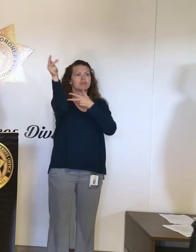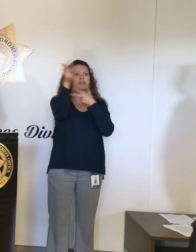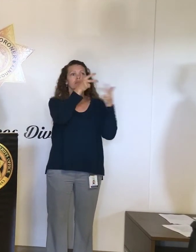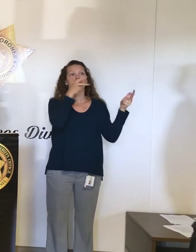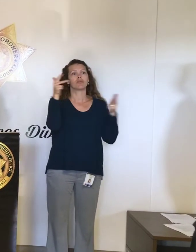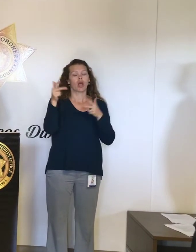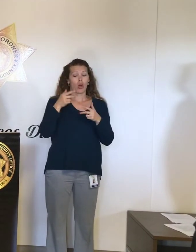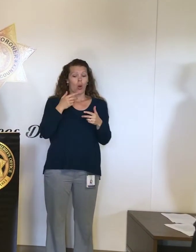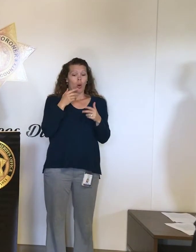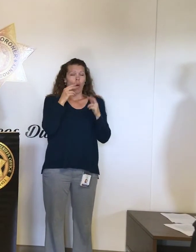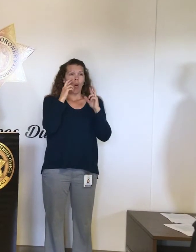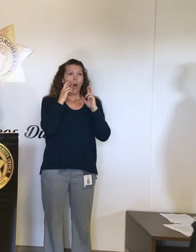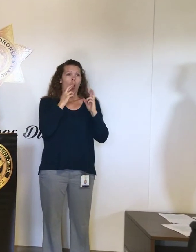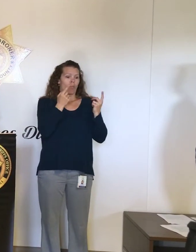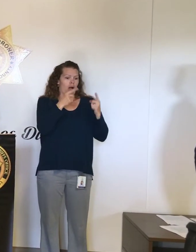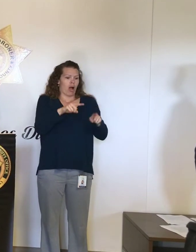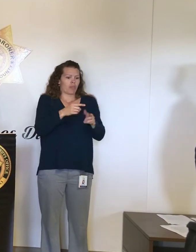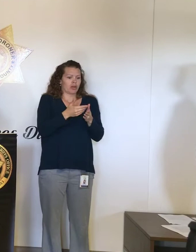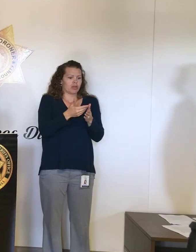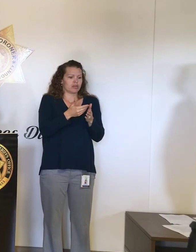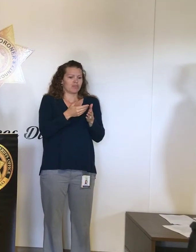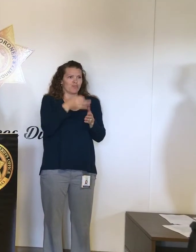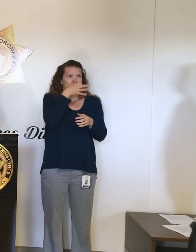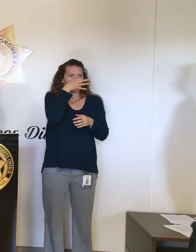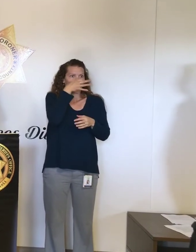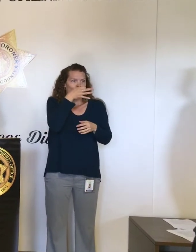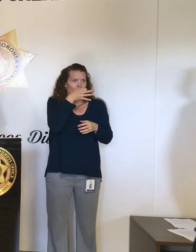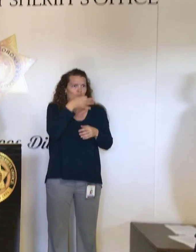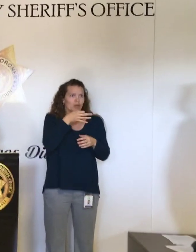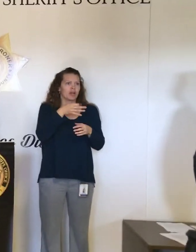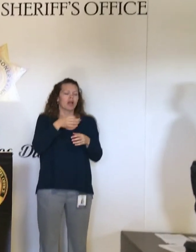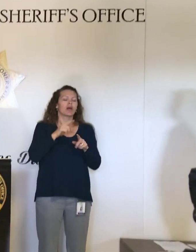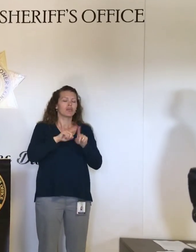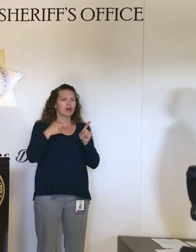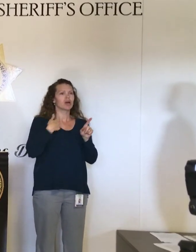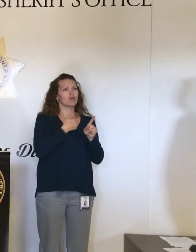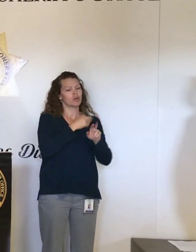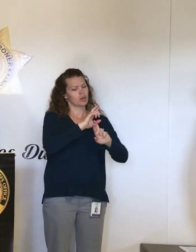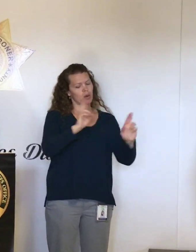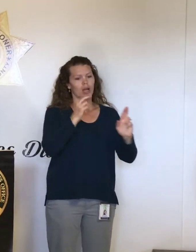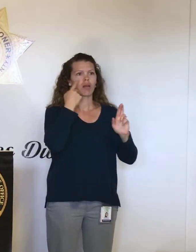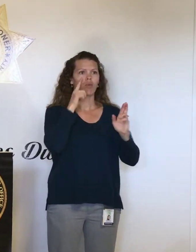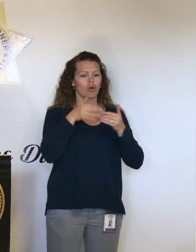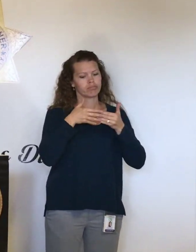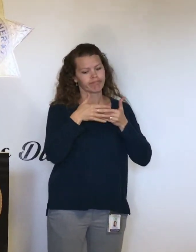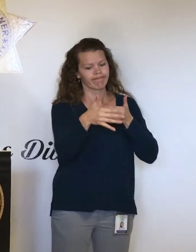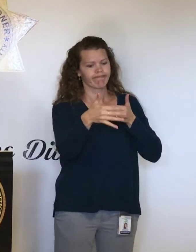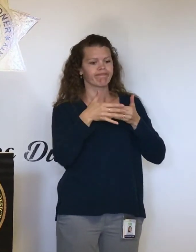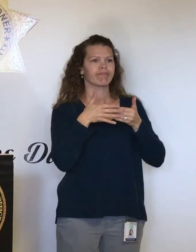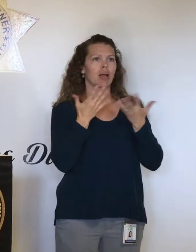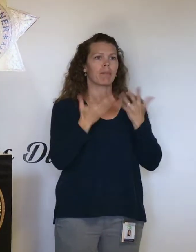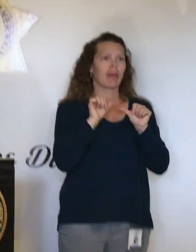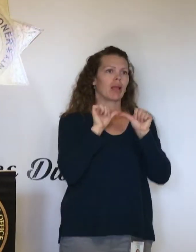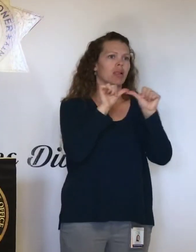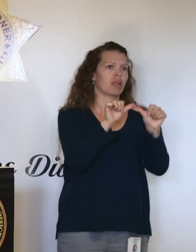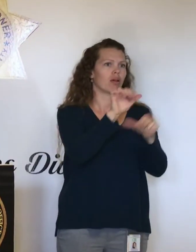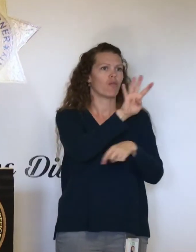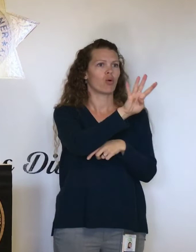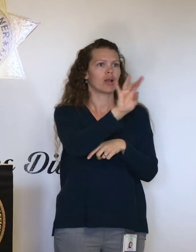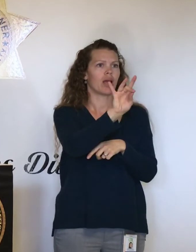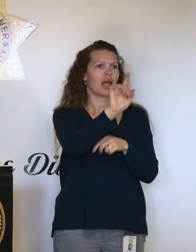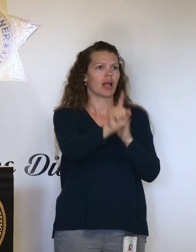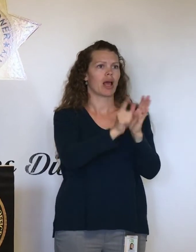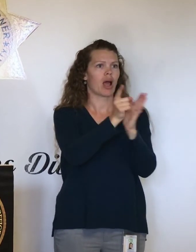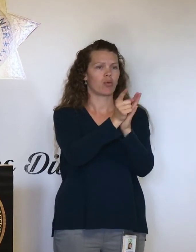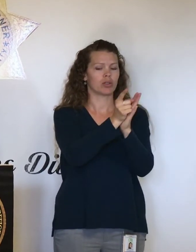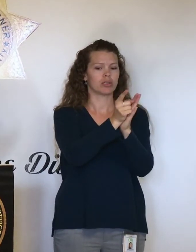it occurs more soon than later. But like I said, we're preparing for that 48 hours. So, I just got to remind you, there's 18